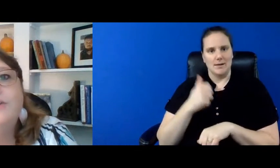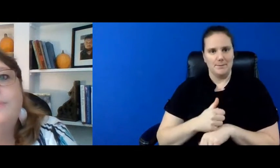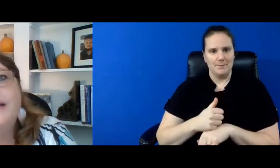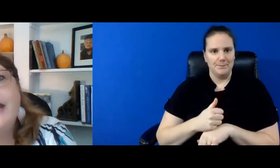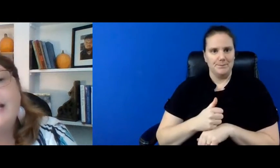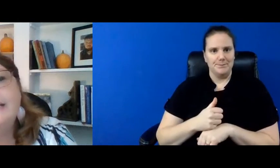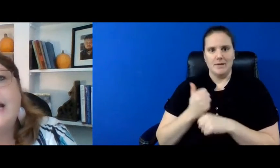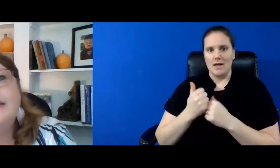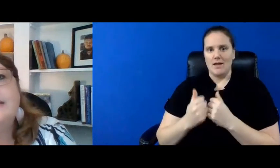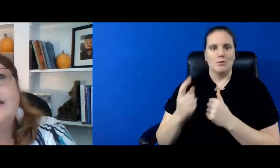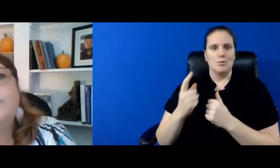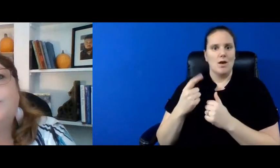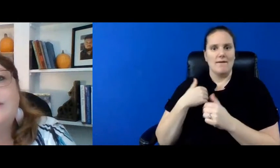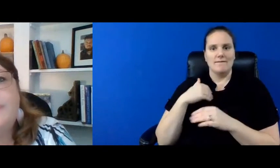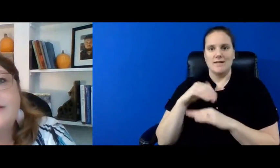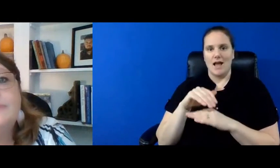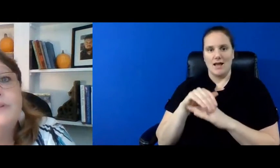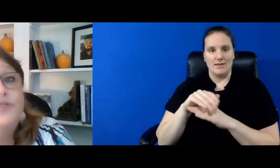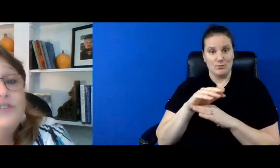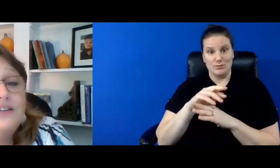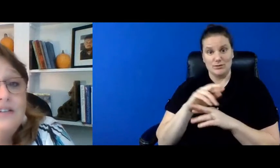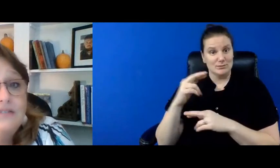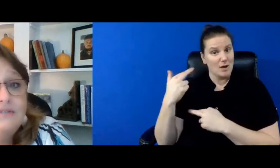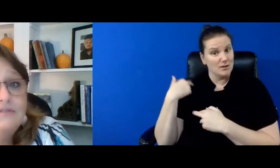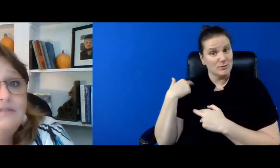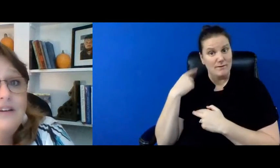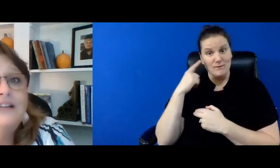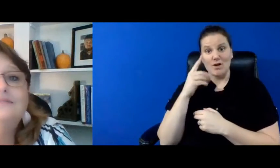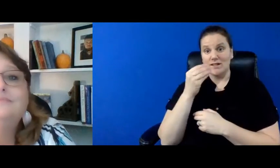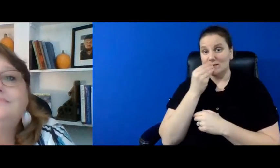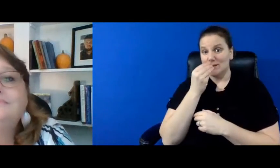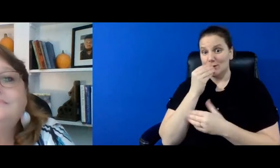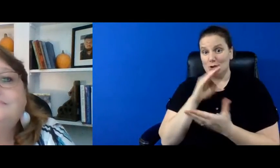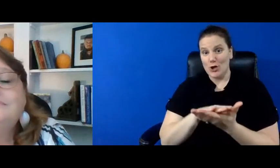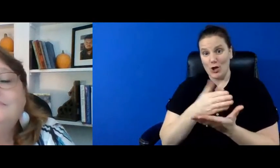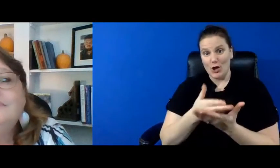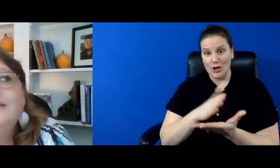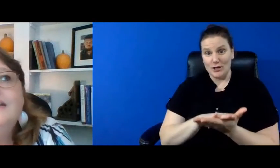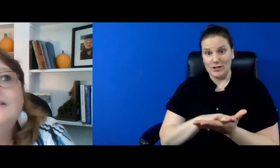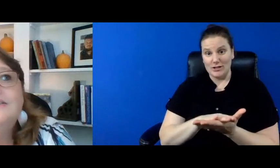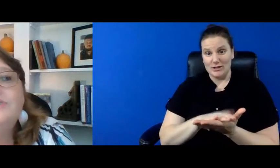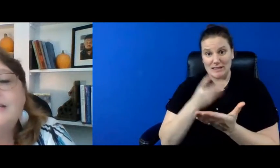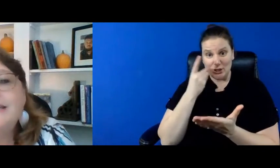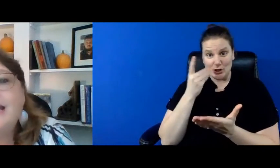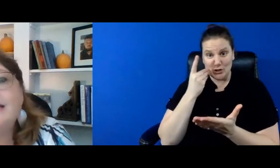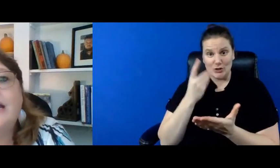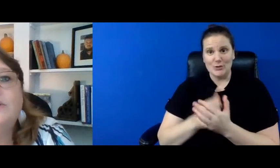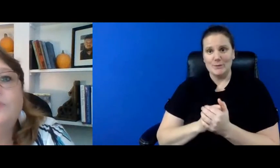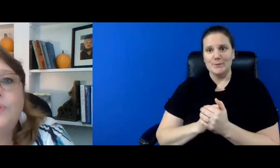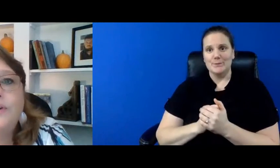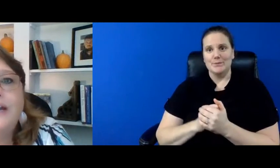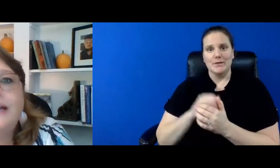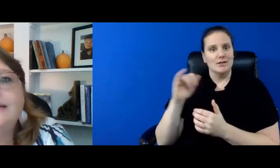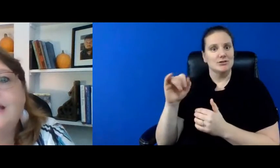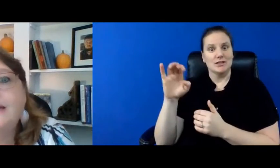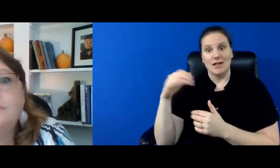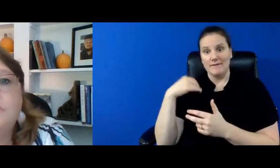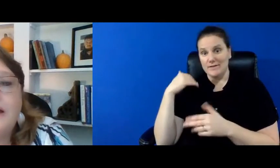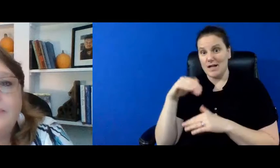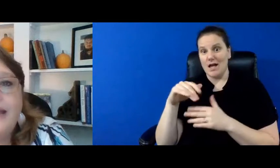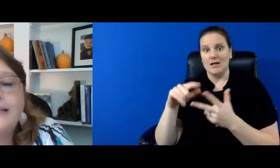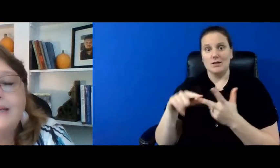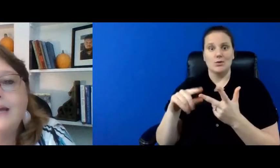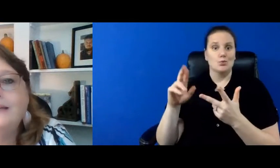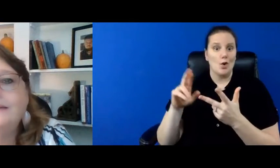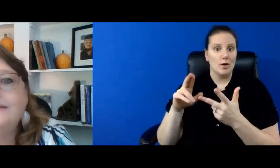everybody had a night that they were responsible for dinner right so jesse had a night rory had a night